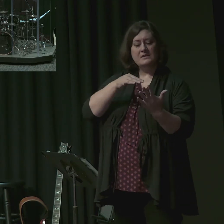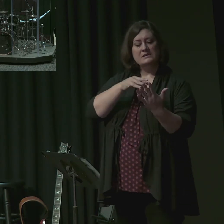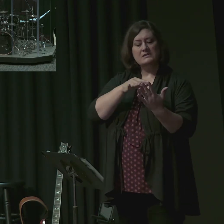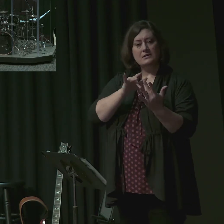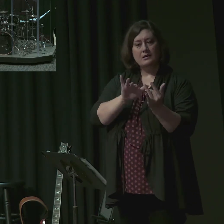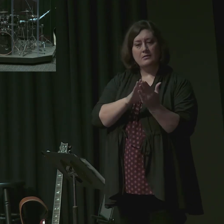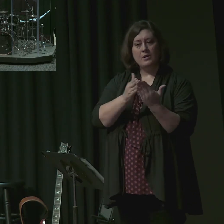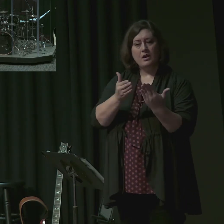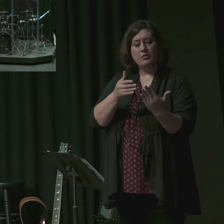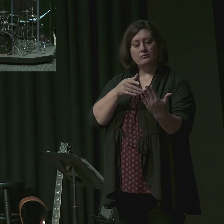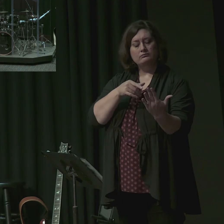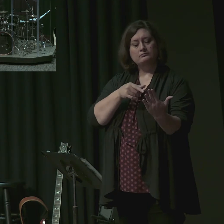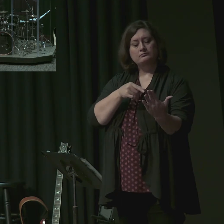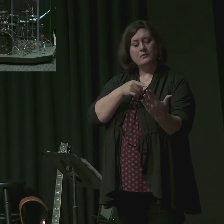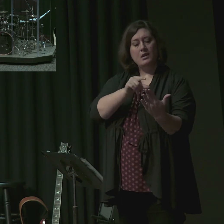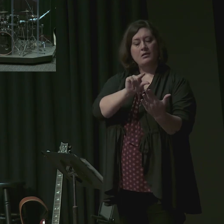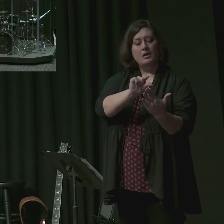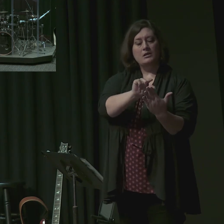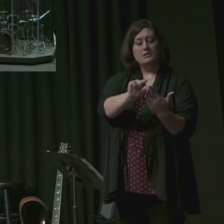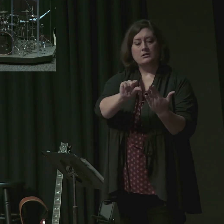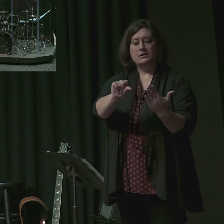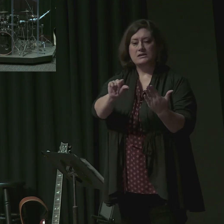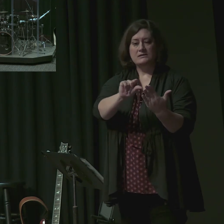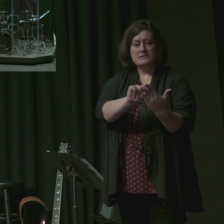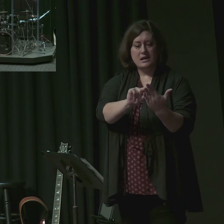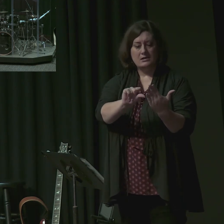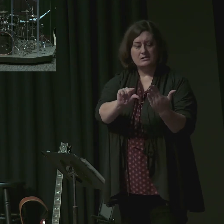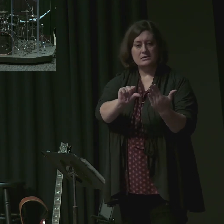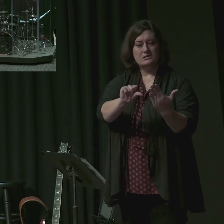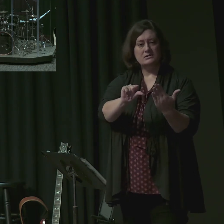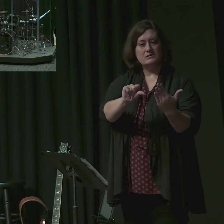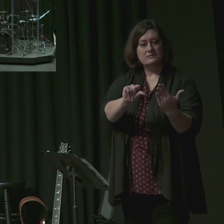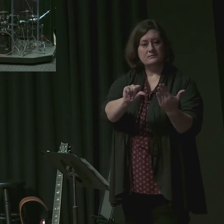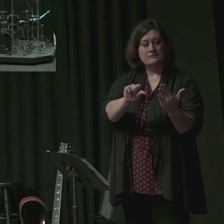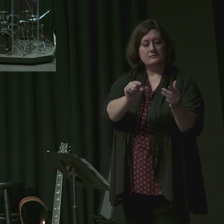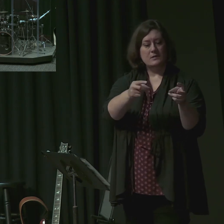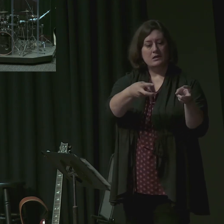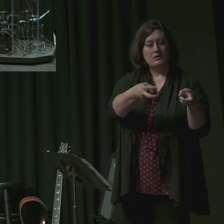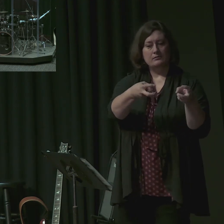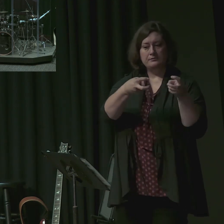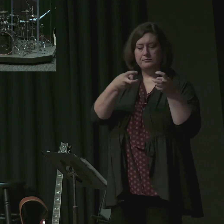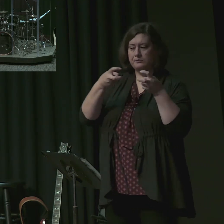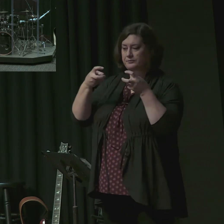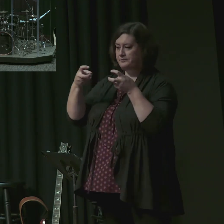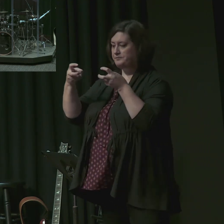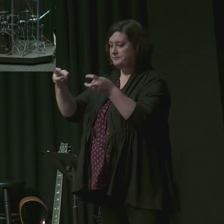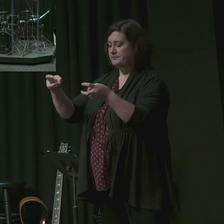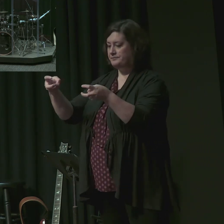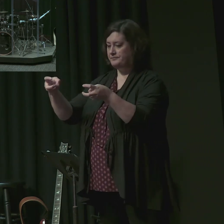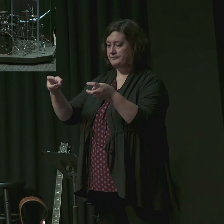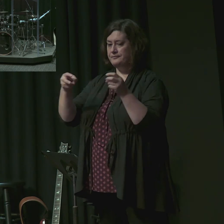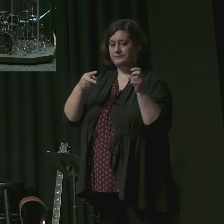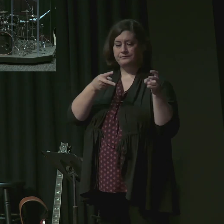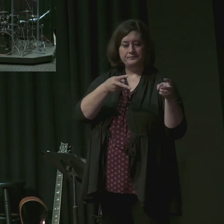it now, truth. You are first and foremost responsible to preach the Bible